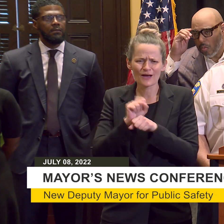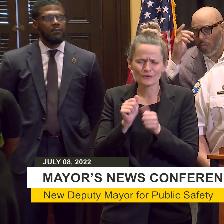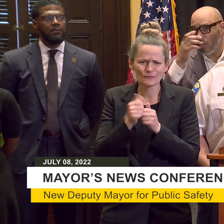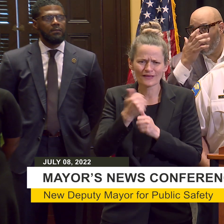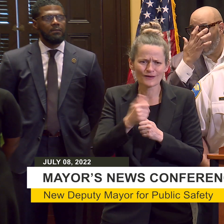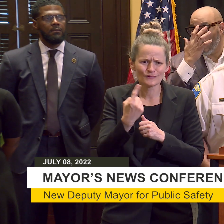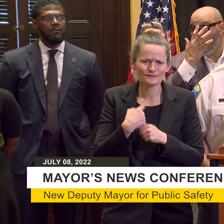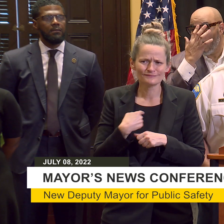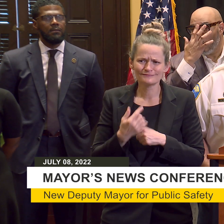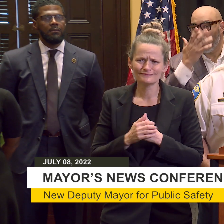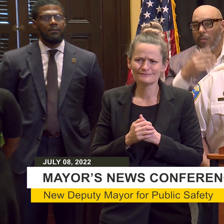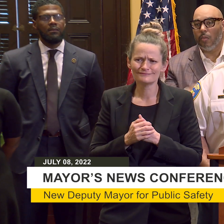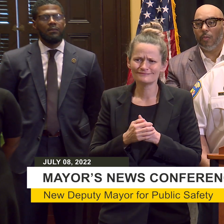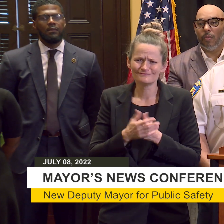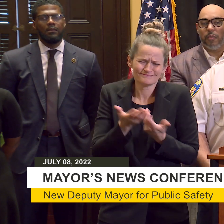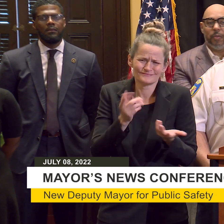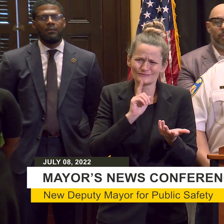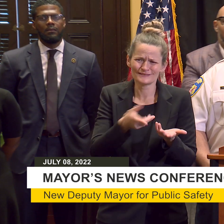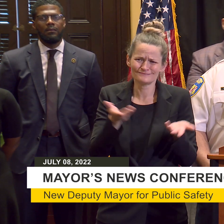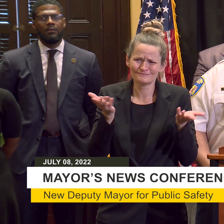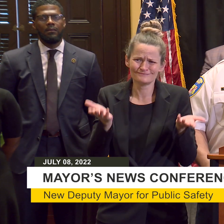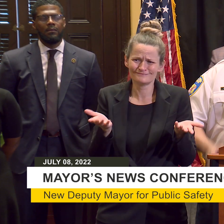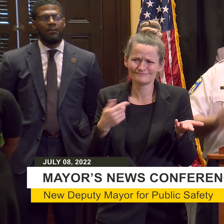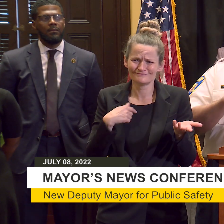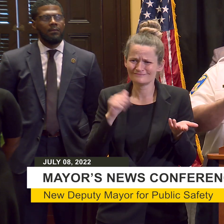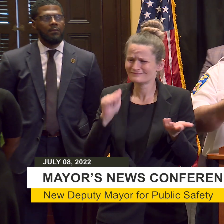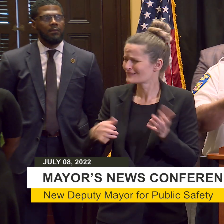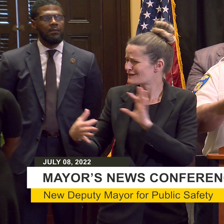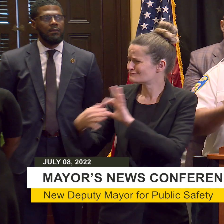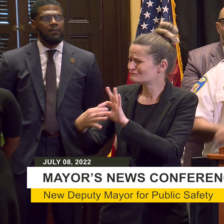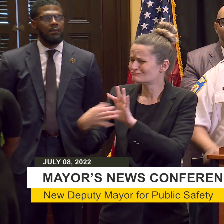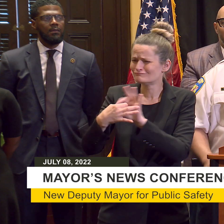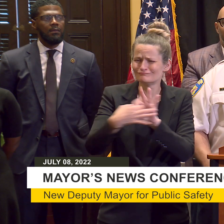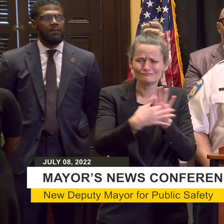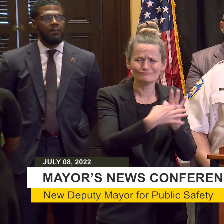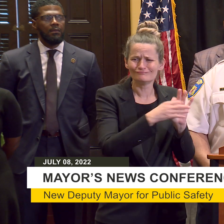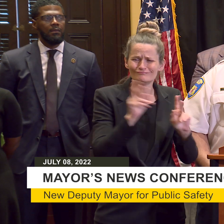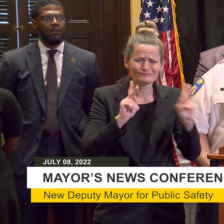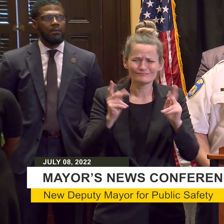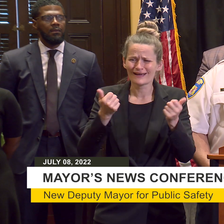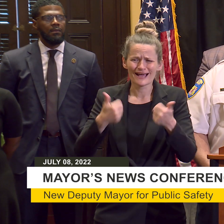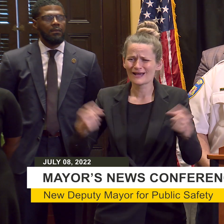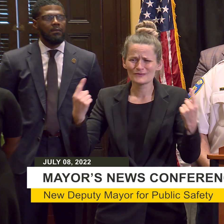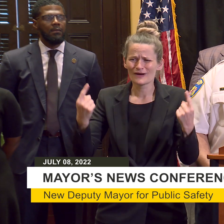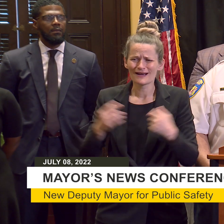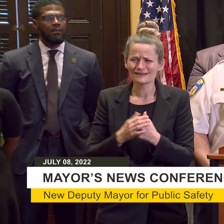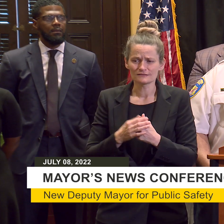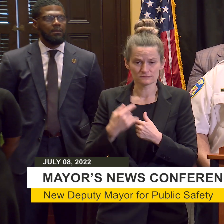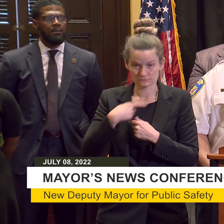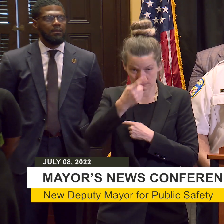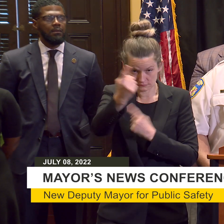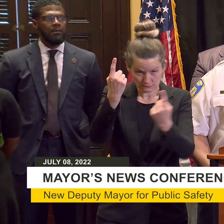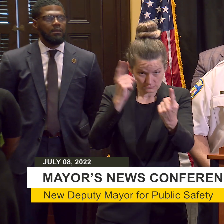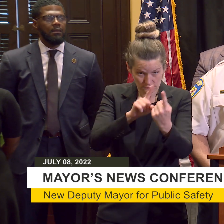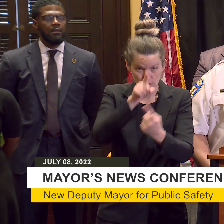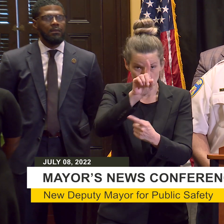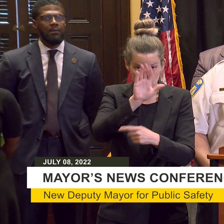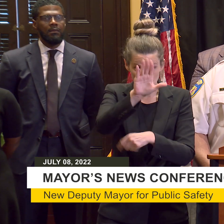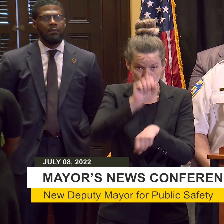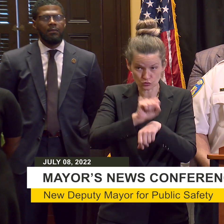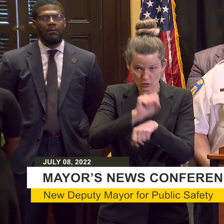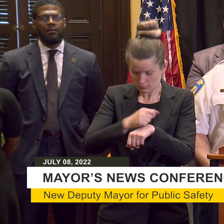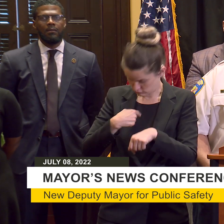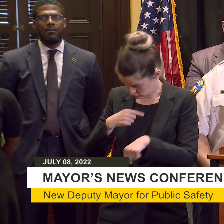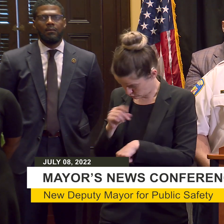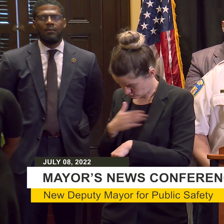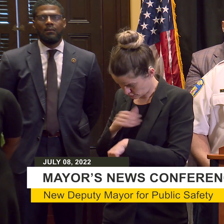That's what real leadership is. This is about me focusing on the job I'm hired to do. I will continue to do that job as